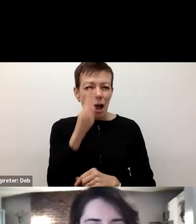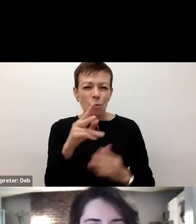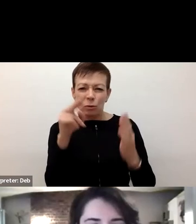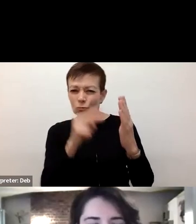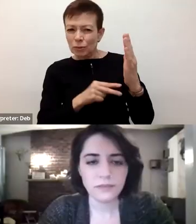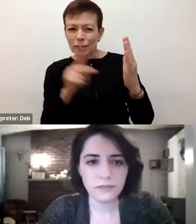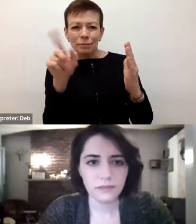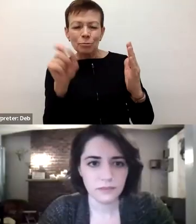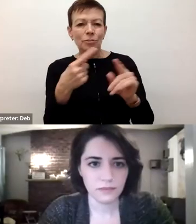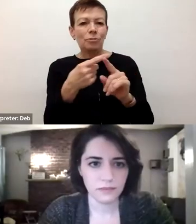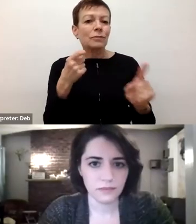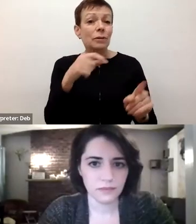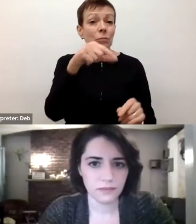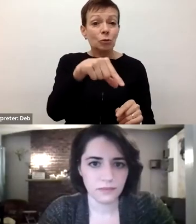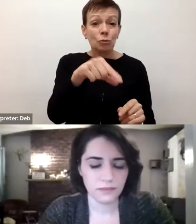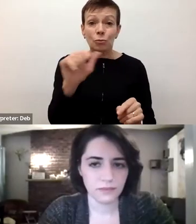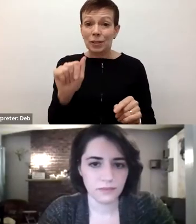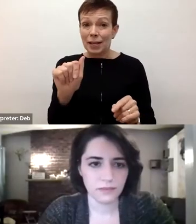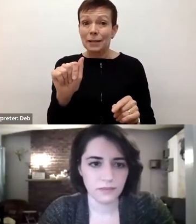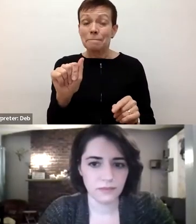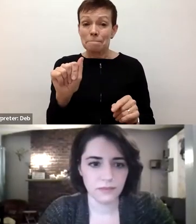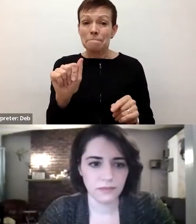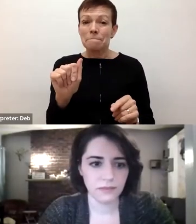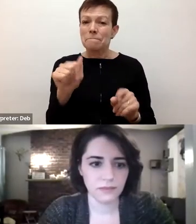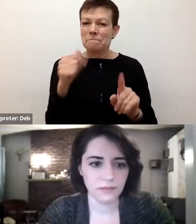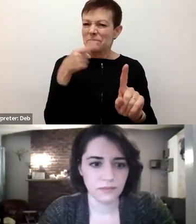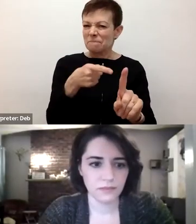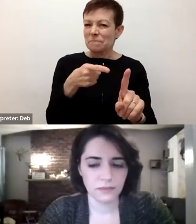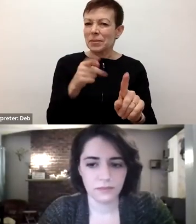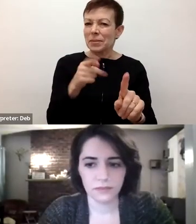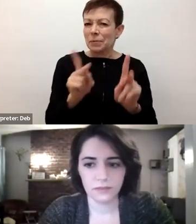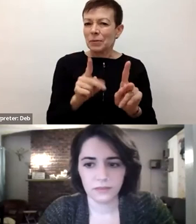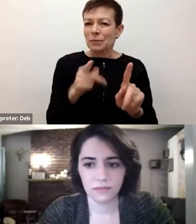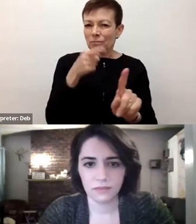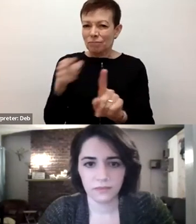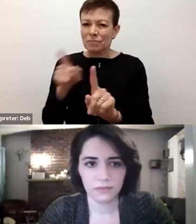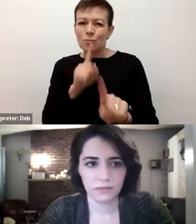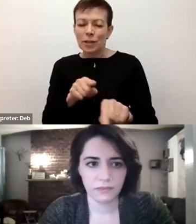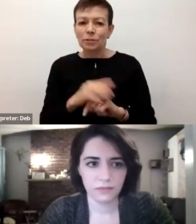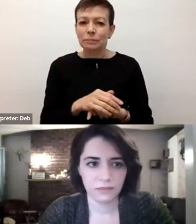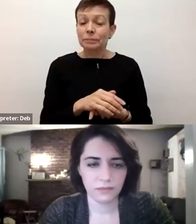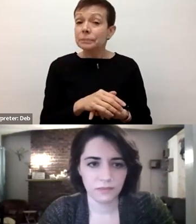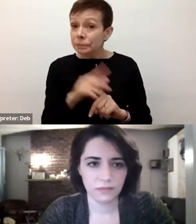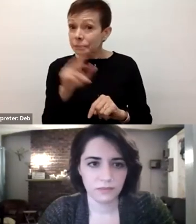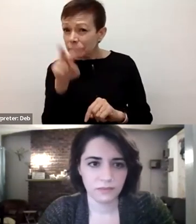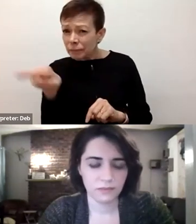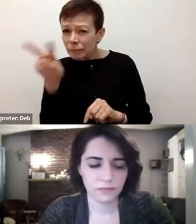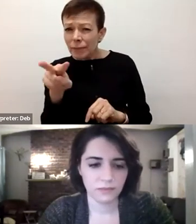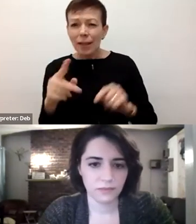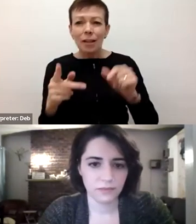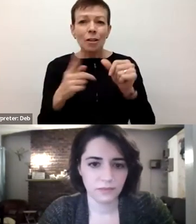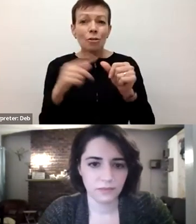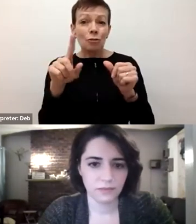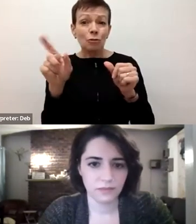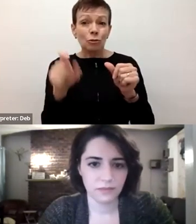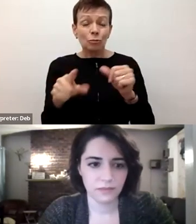and pose them to a specific panelist. So the first question is, it